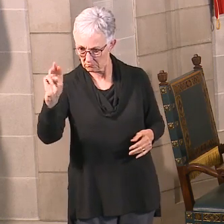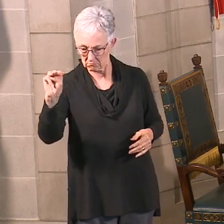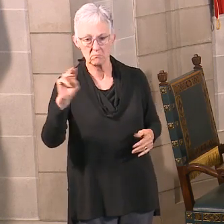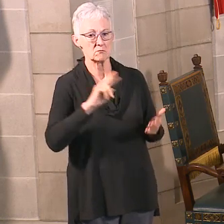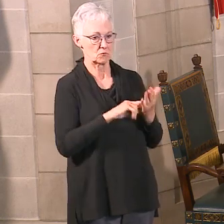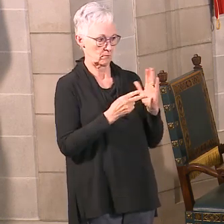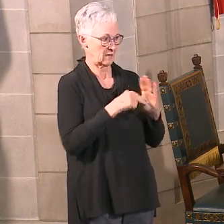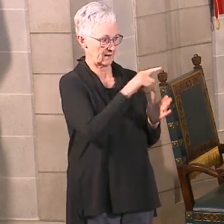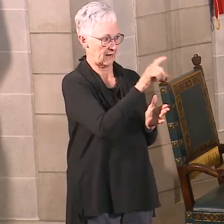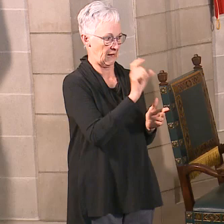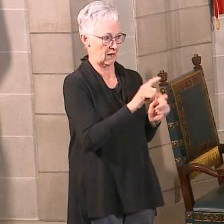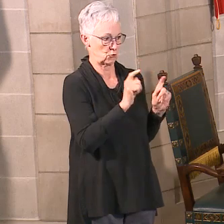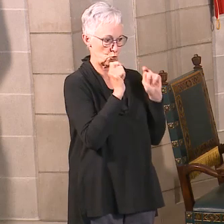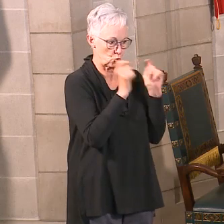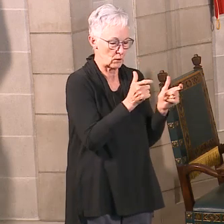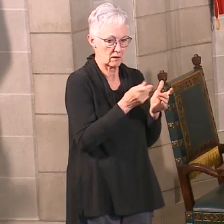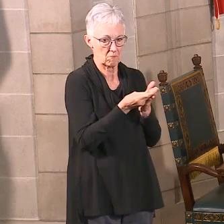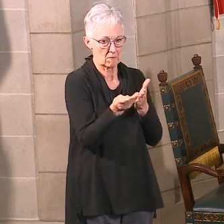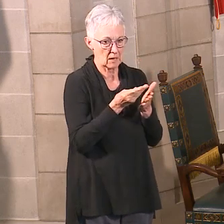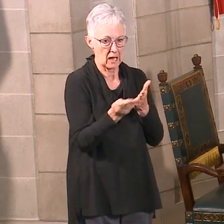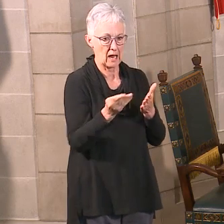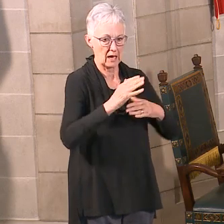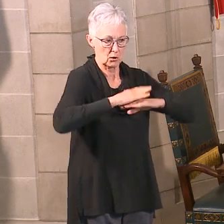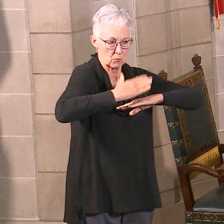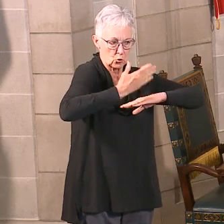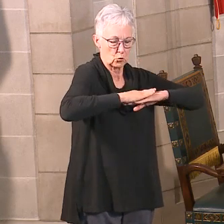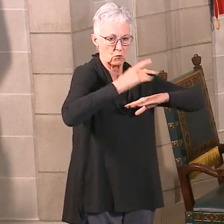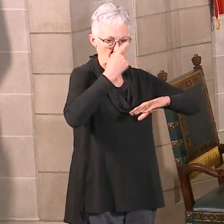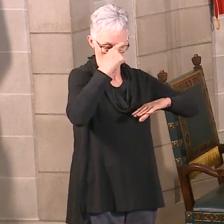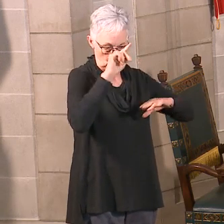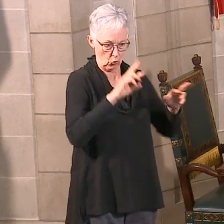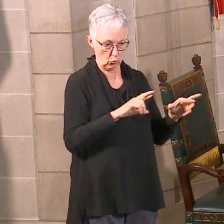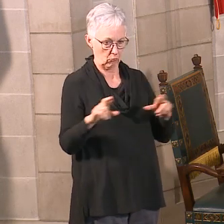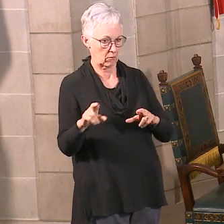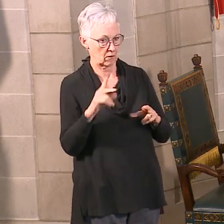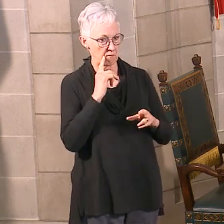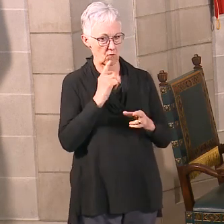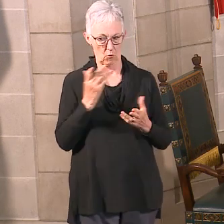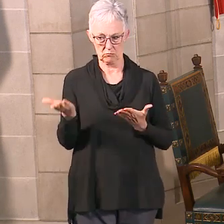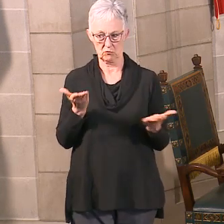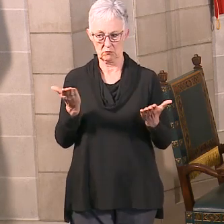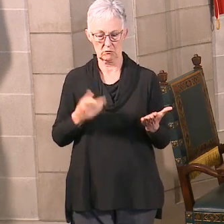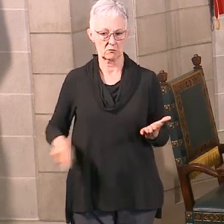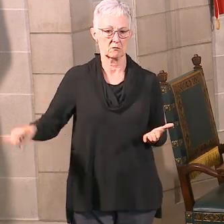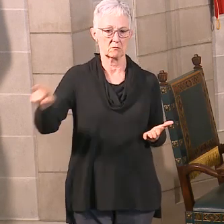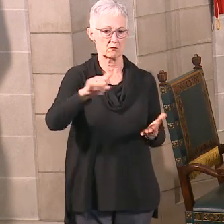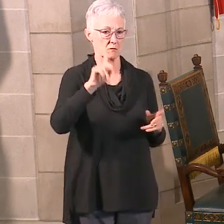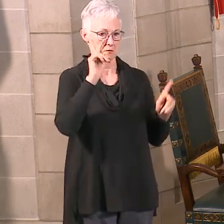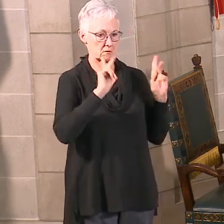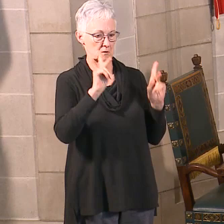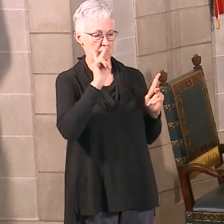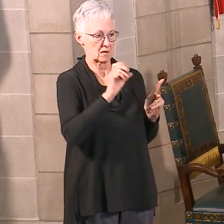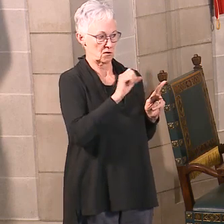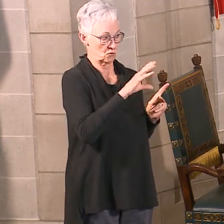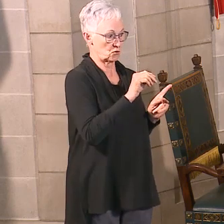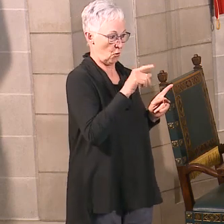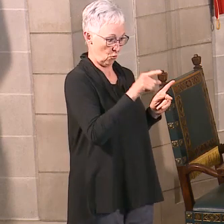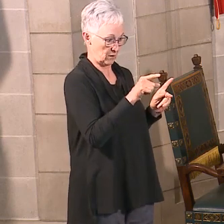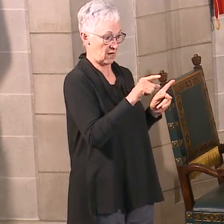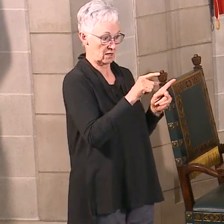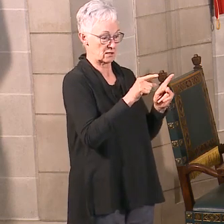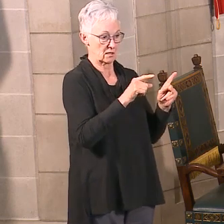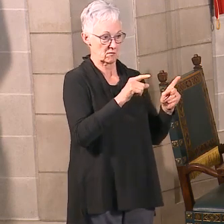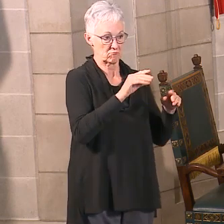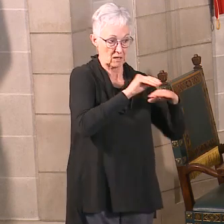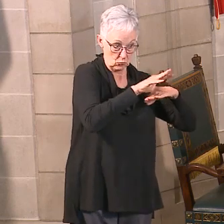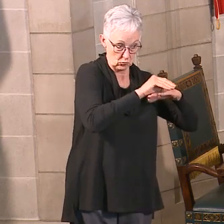care. And while providers have been able to adapt to telehealth, not all clients have access to that needed